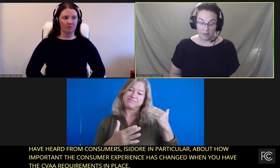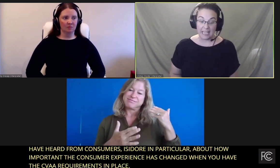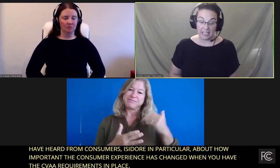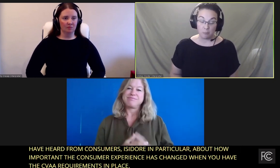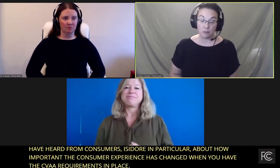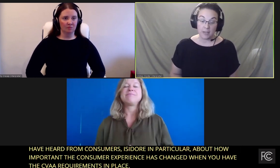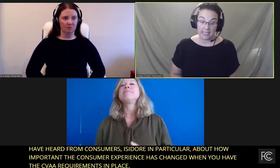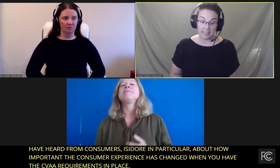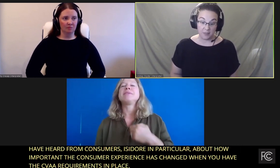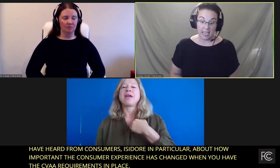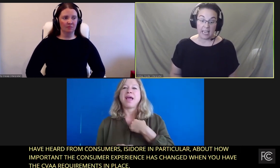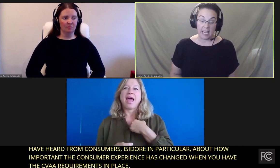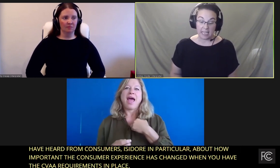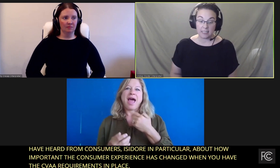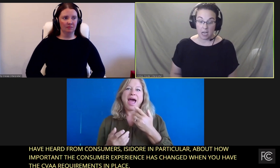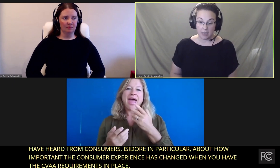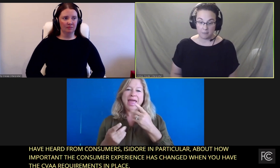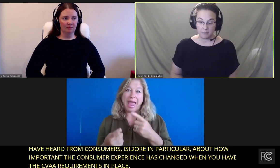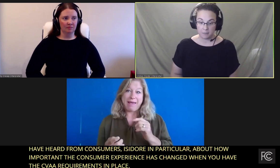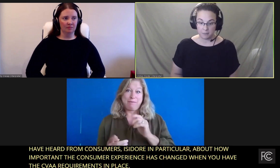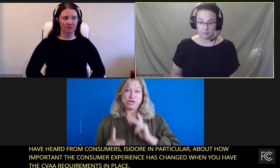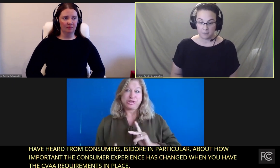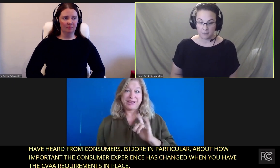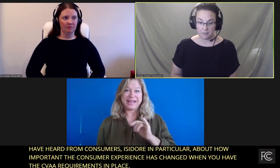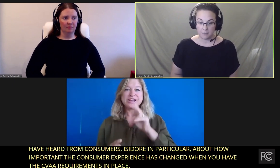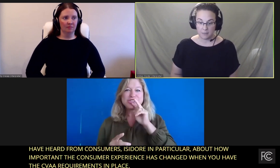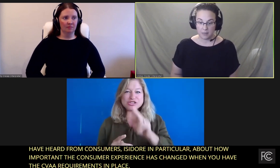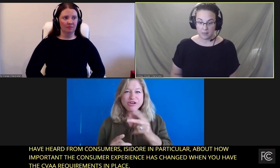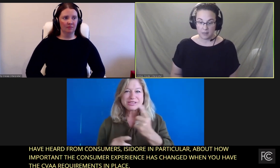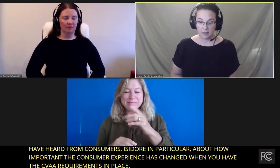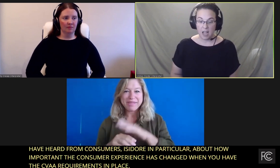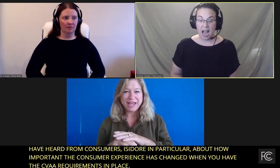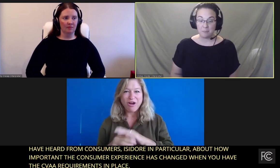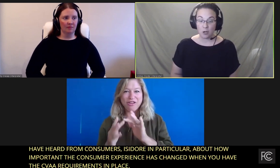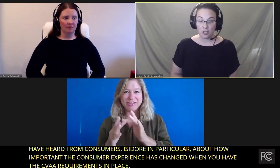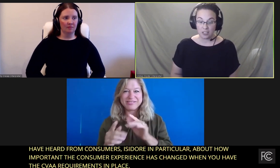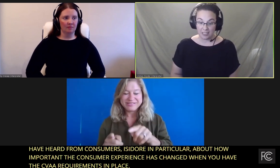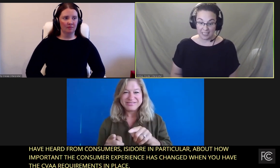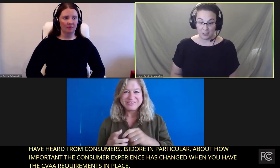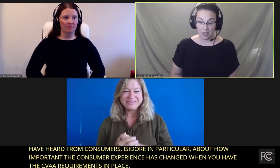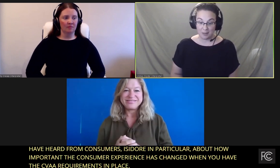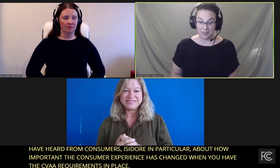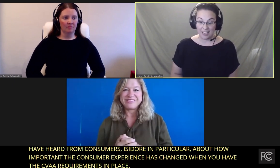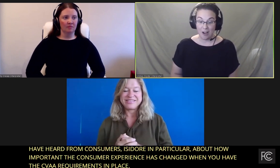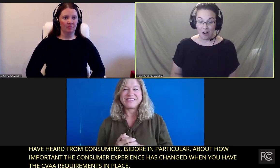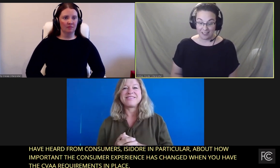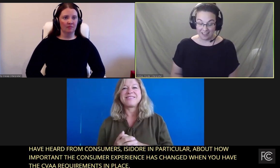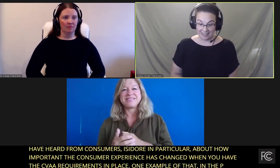In the pre CVAA time. I personally saw something online.